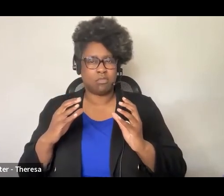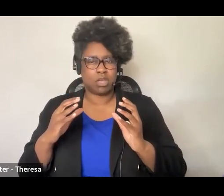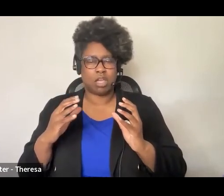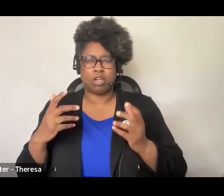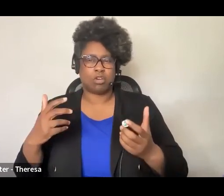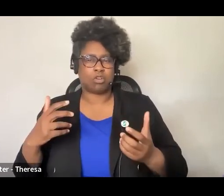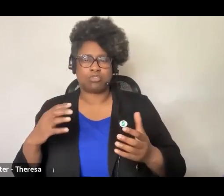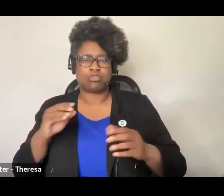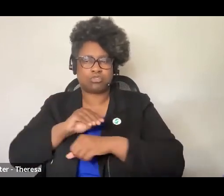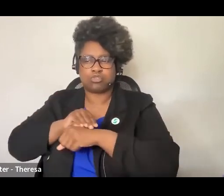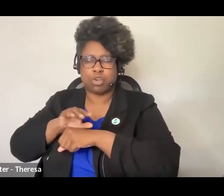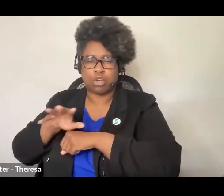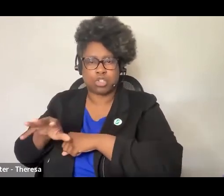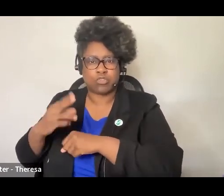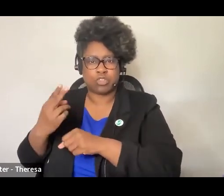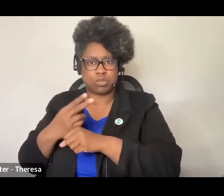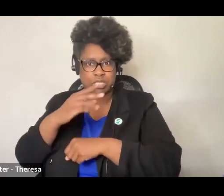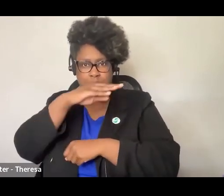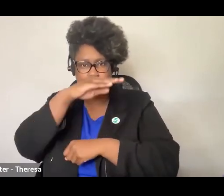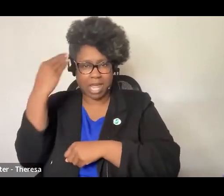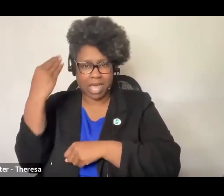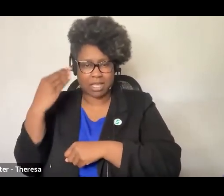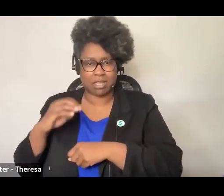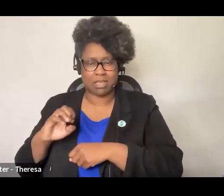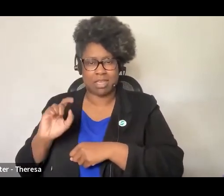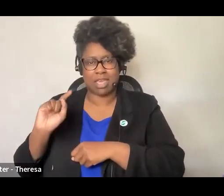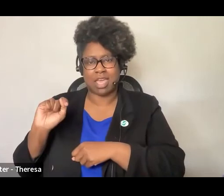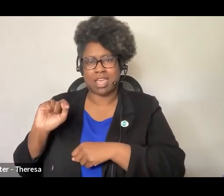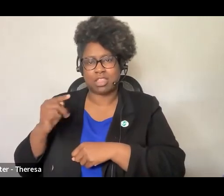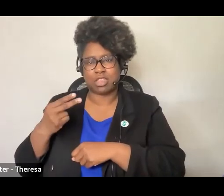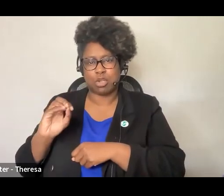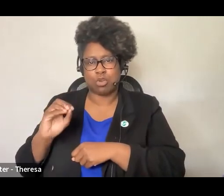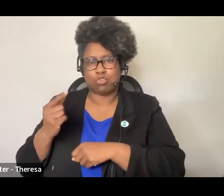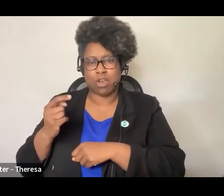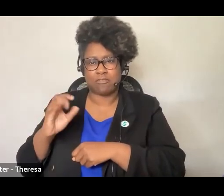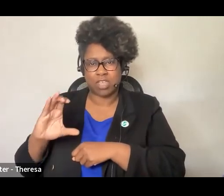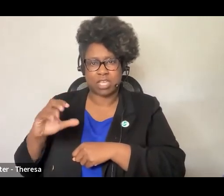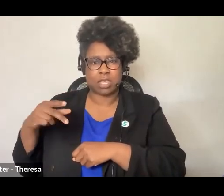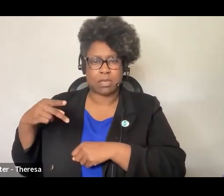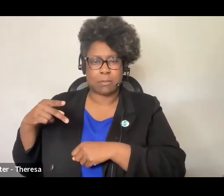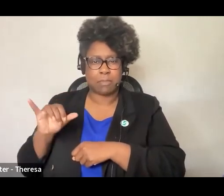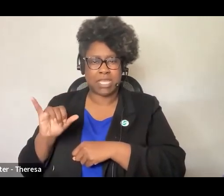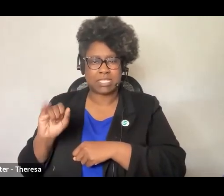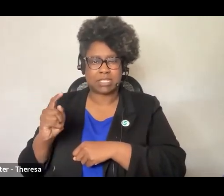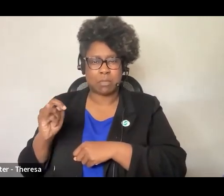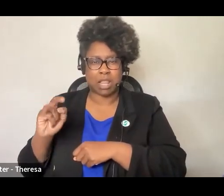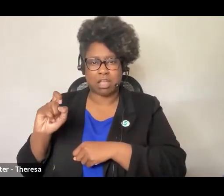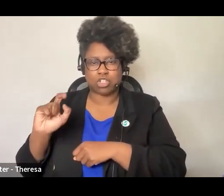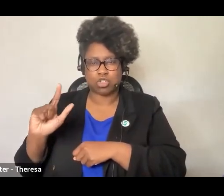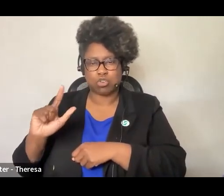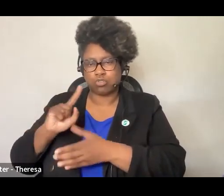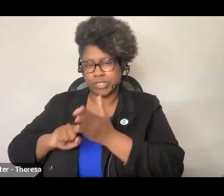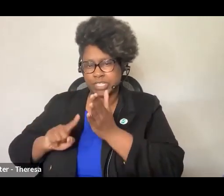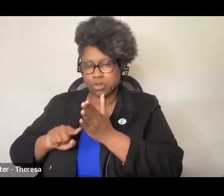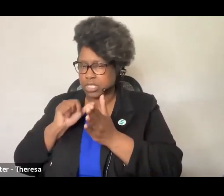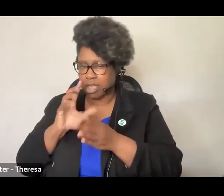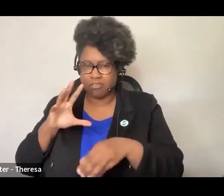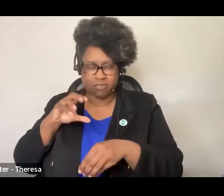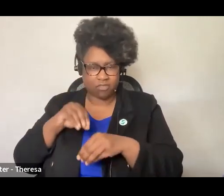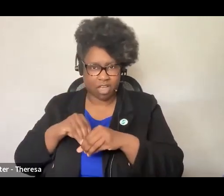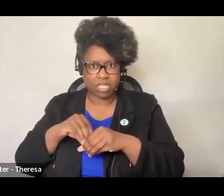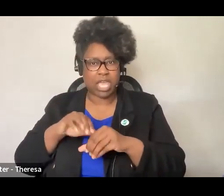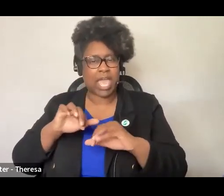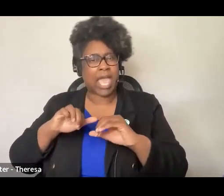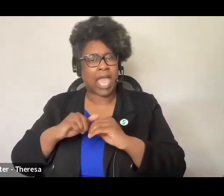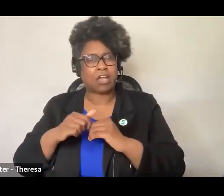ethnographic or you know epistemological research being a part of the conversation so how do you intersect that